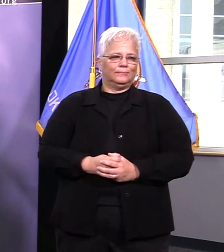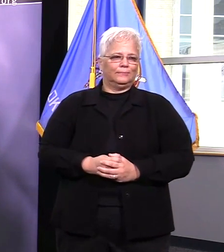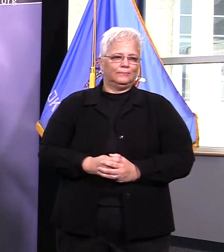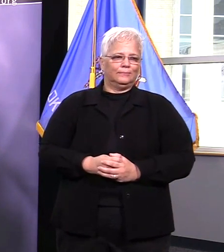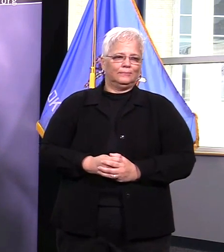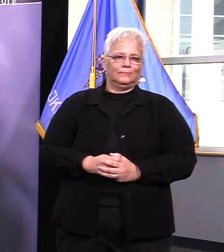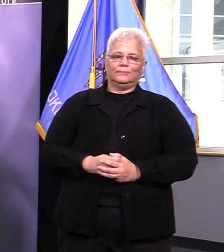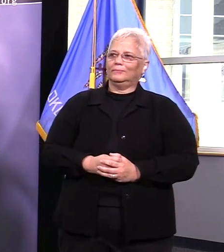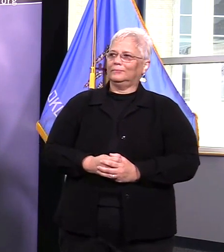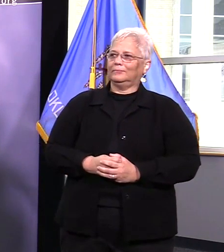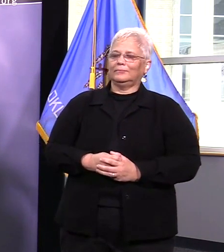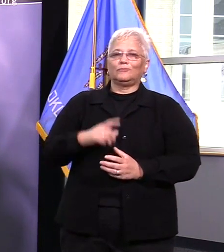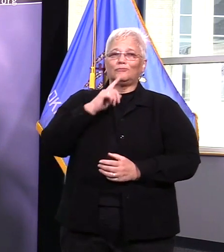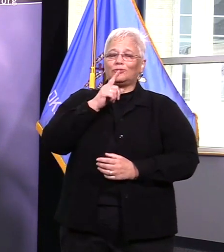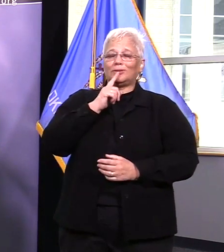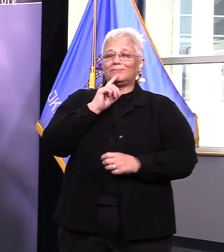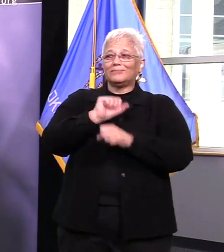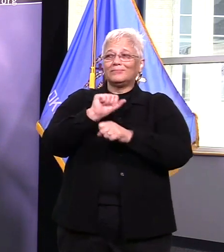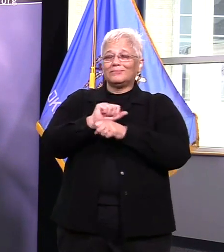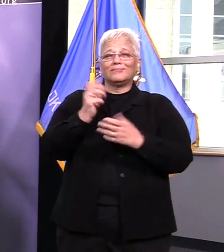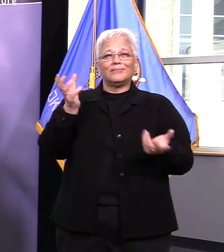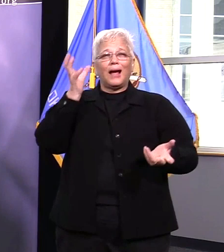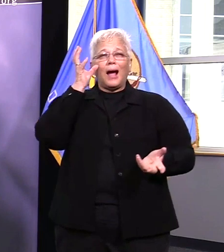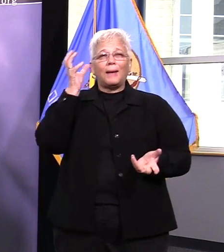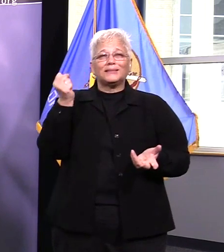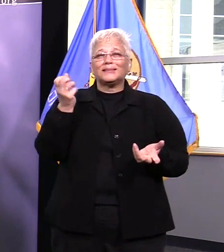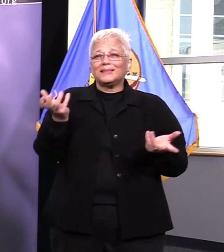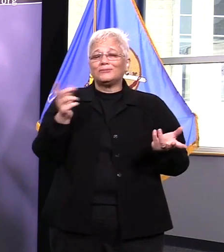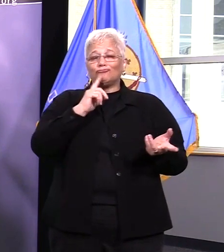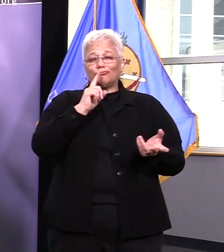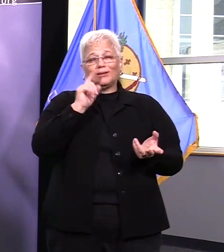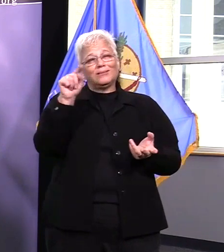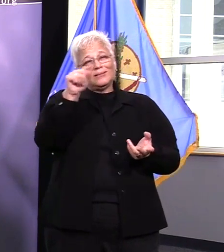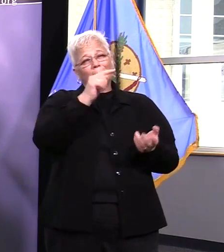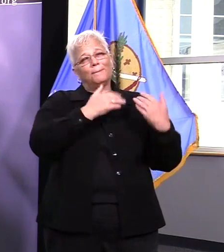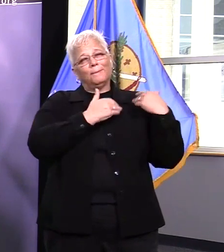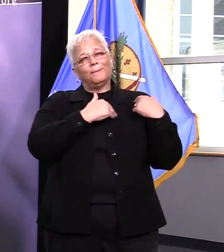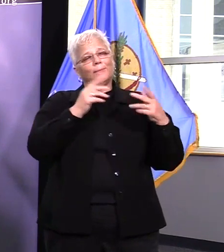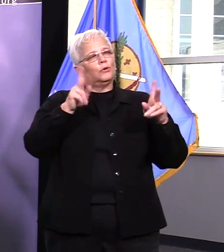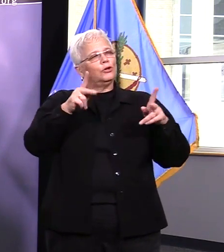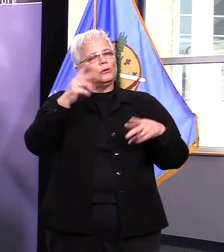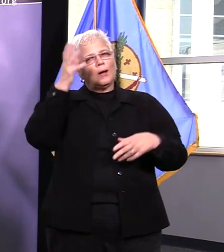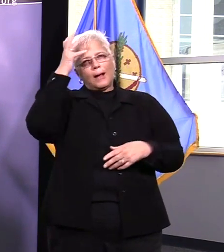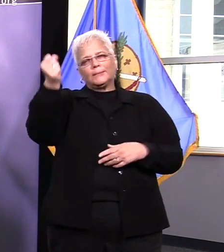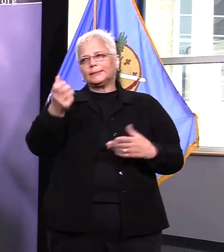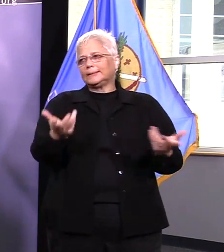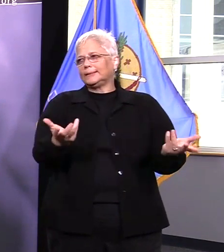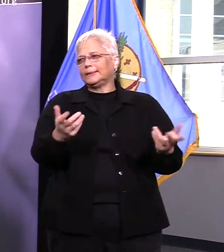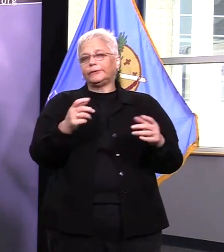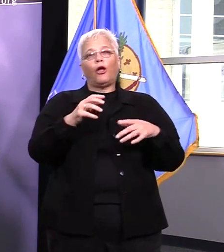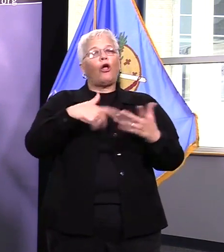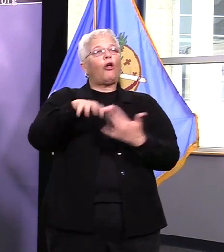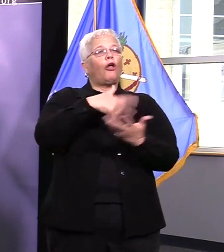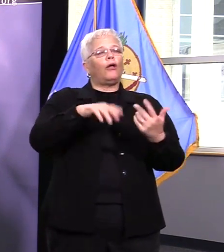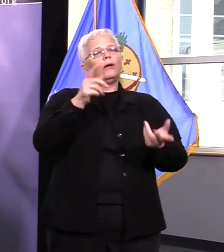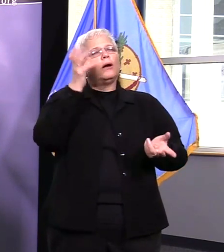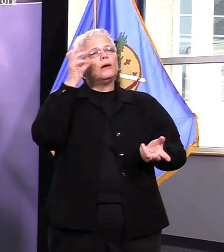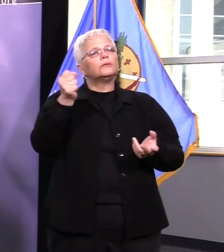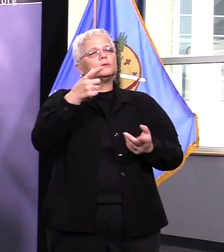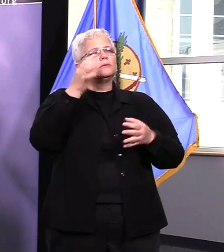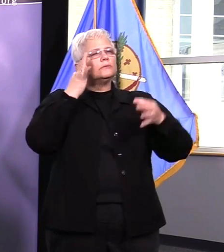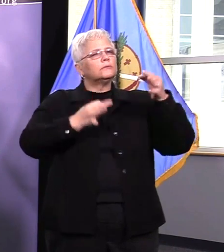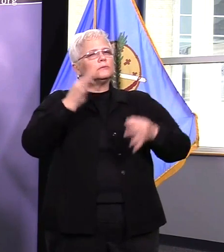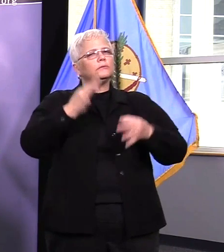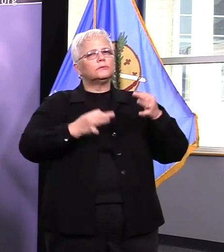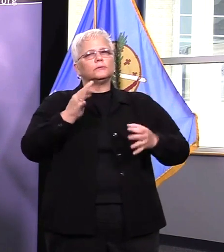do when thinking about going to the store you know one i've heard a you know concerns about people bringing the whole family to the store